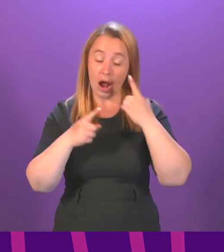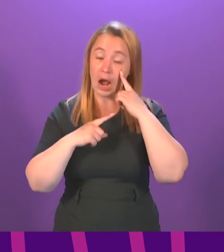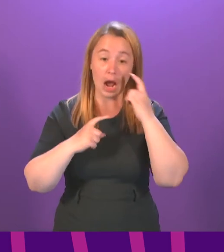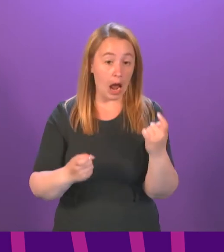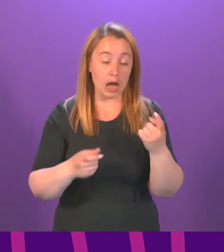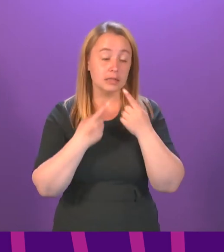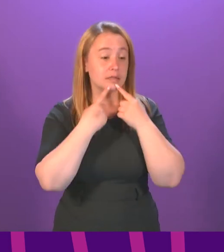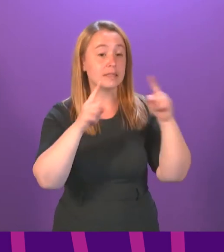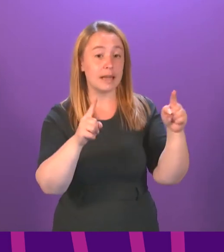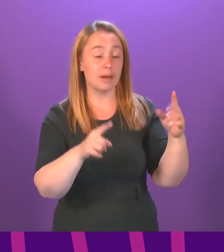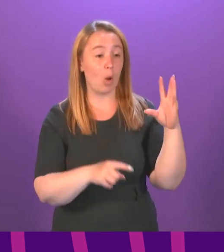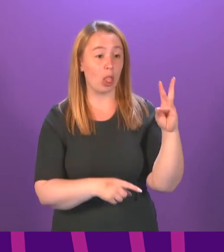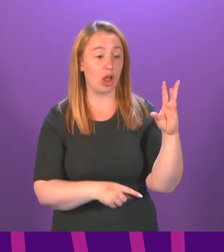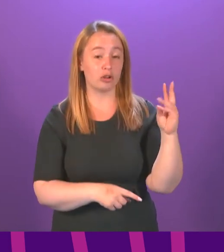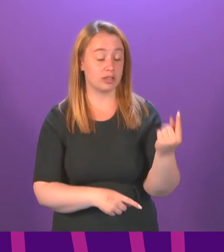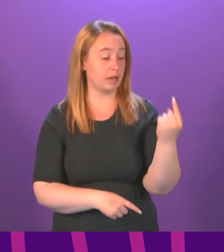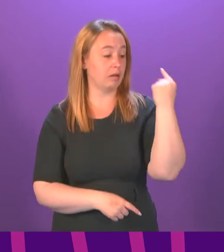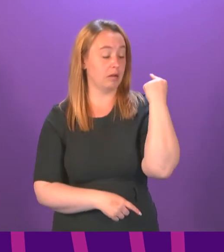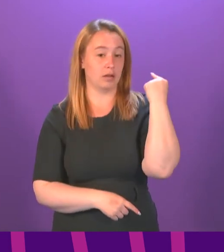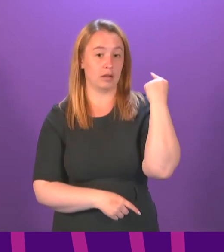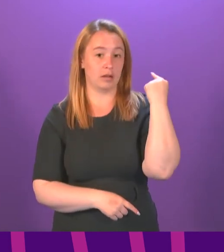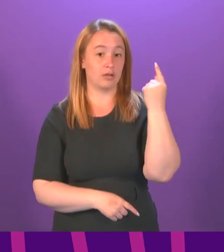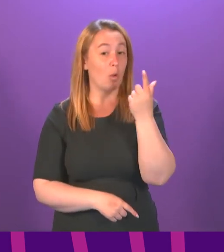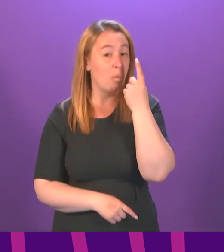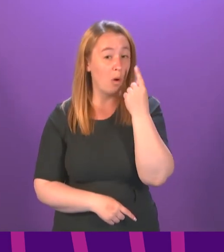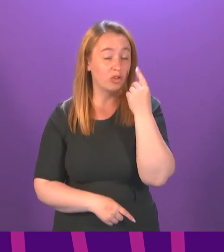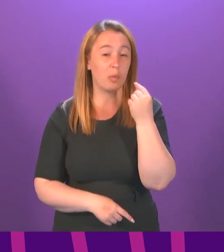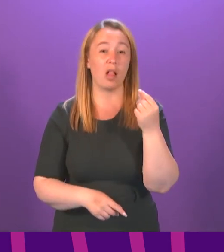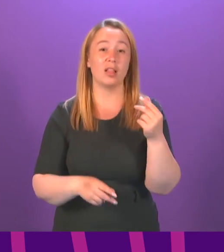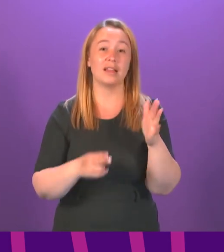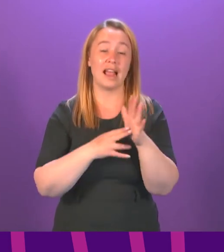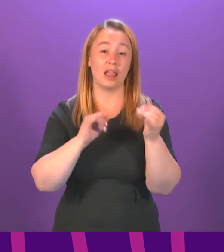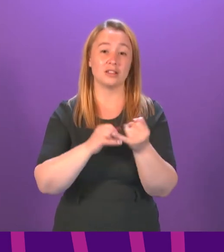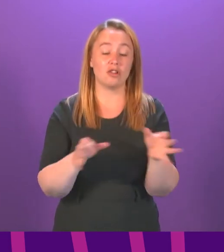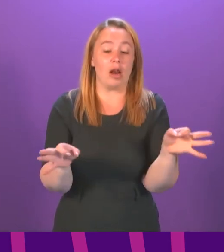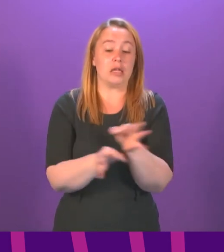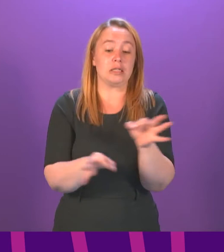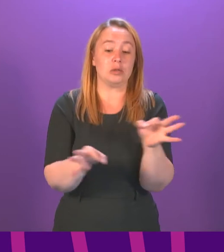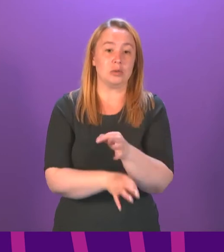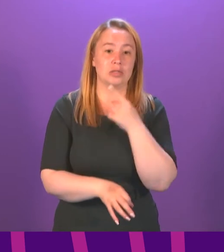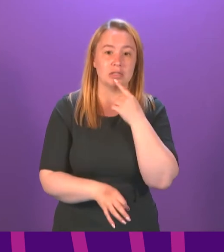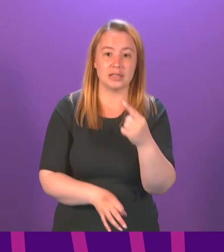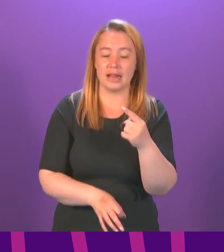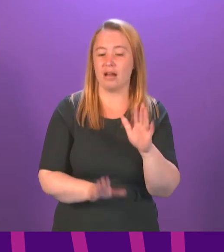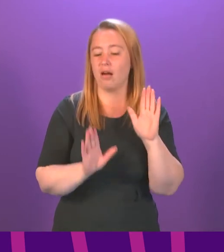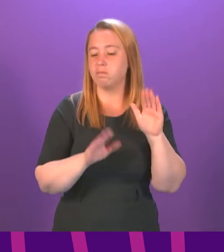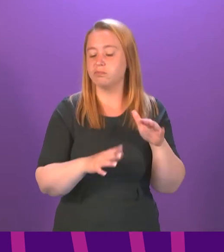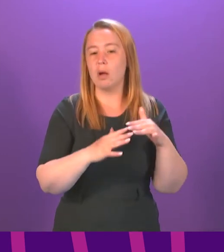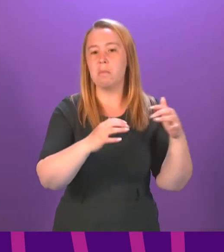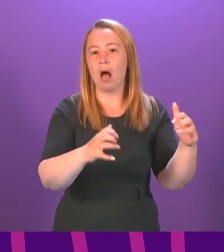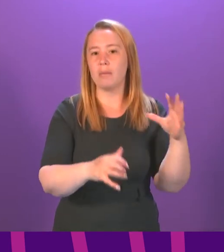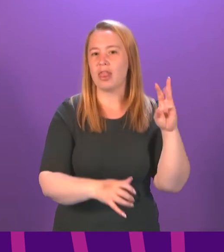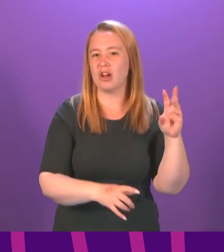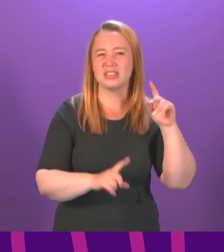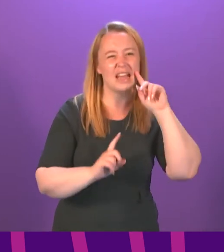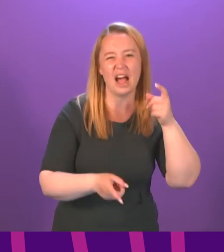make her statement on Thursday, as she may try to offer as an excuse for this apparent disrespect to parliament, that